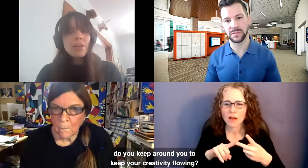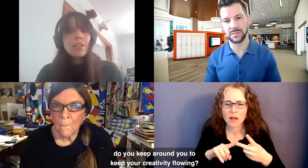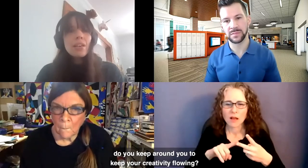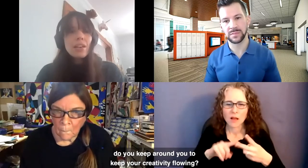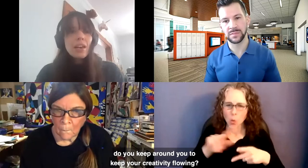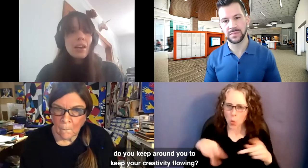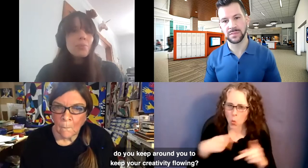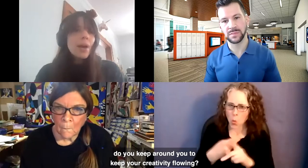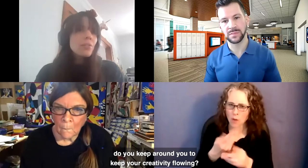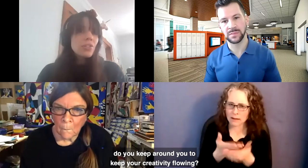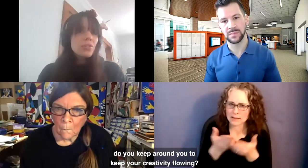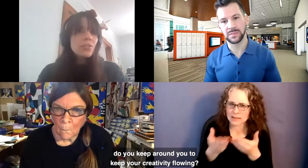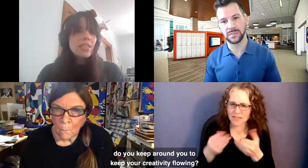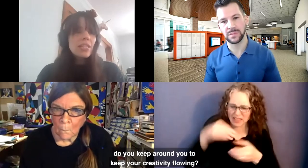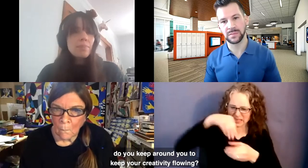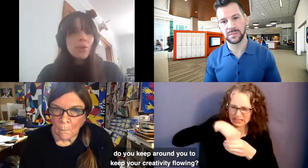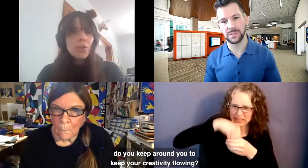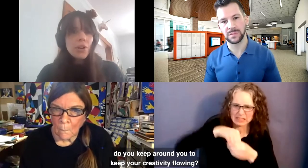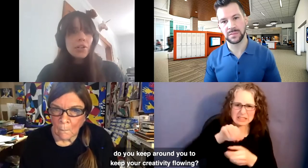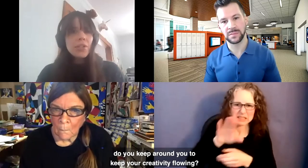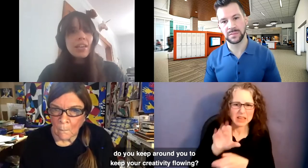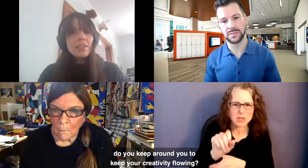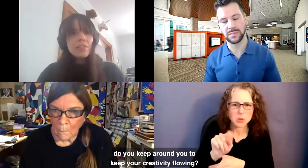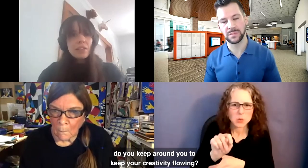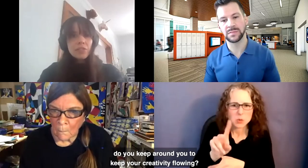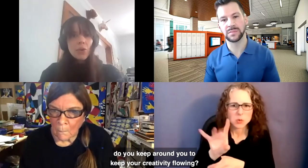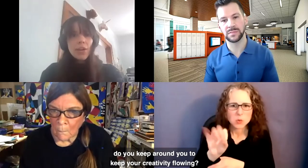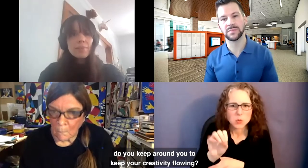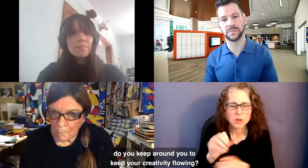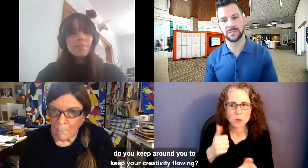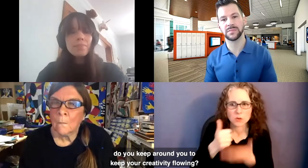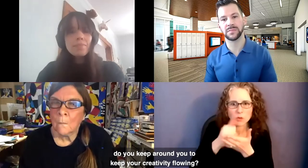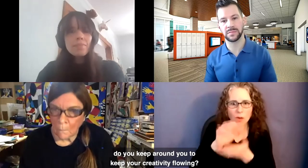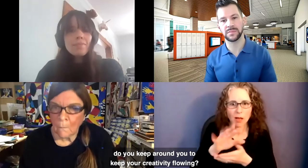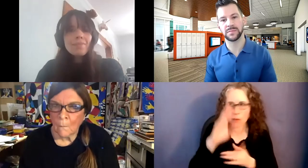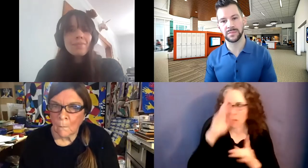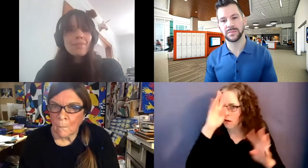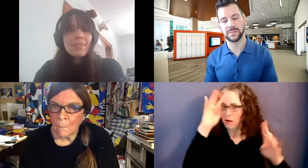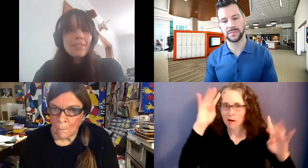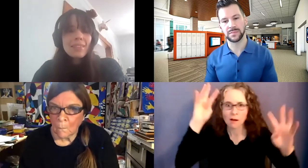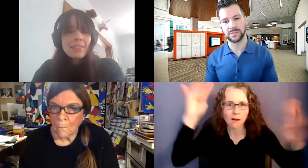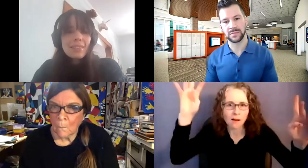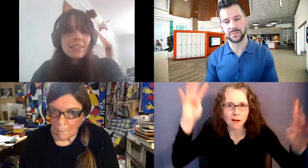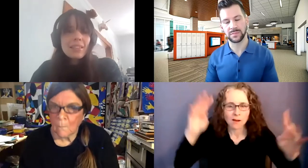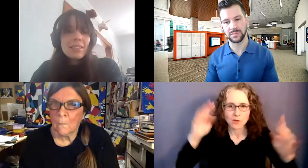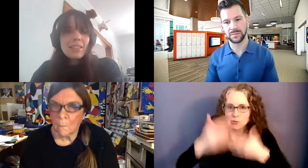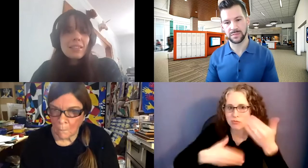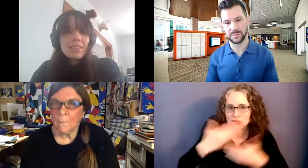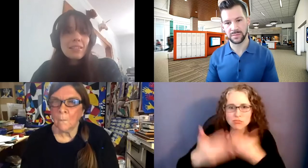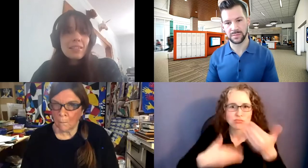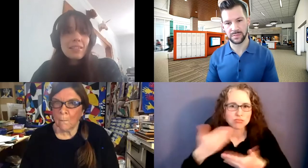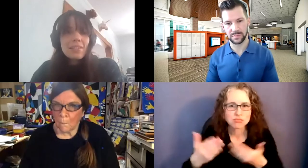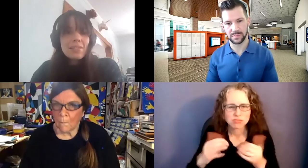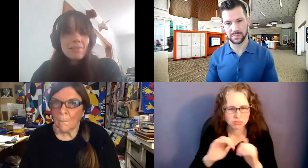keep around you to keep your creativity flowing? Nancy signing.